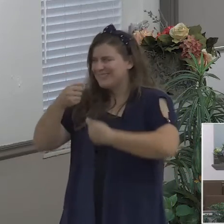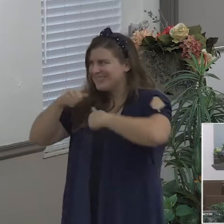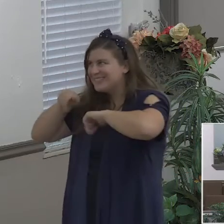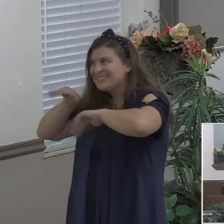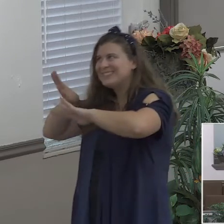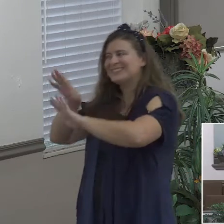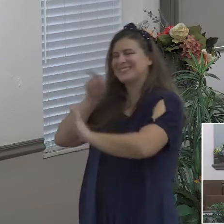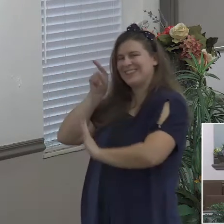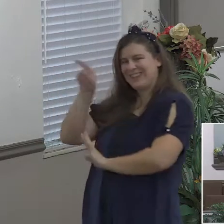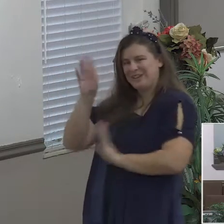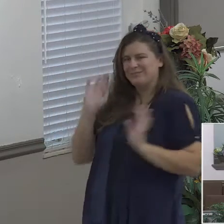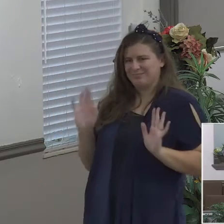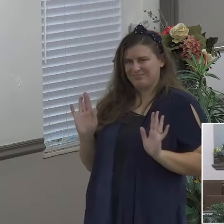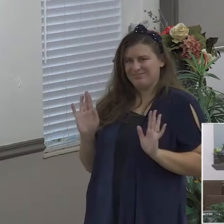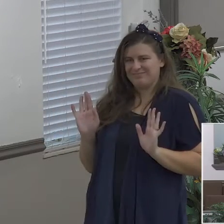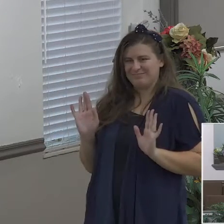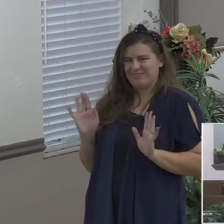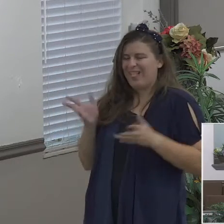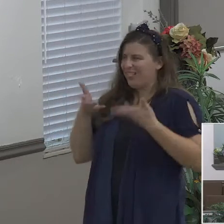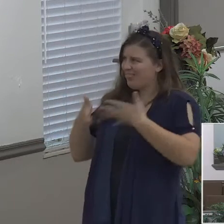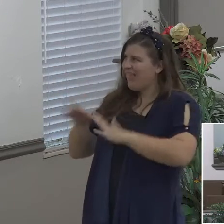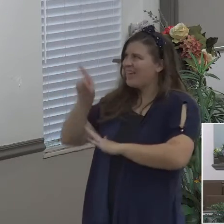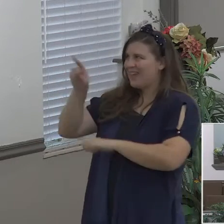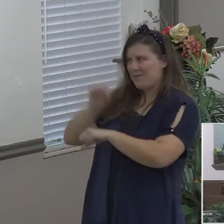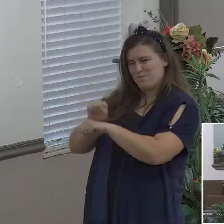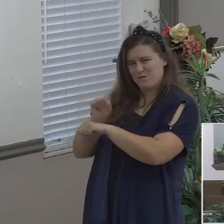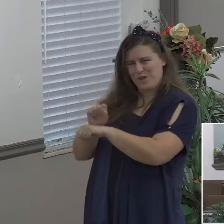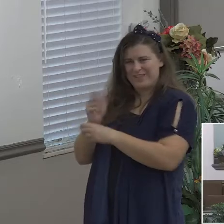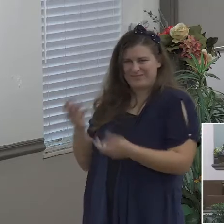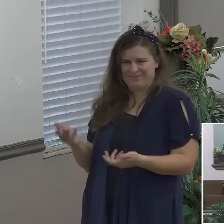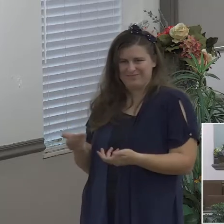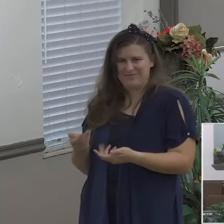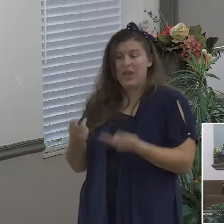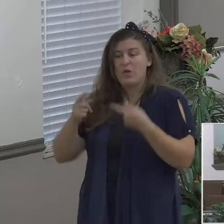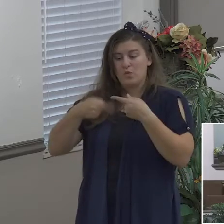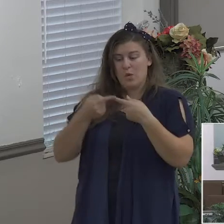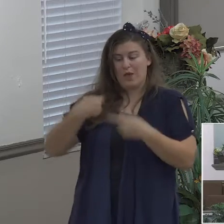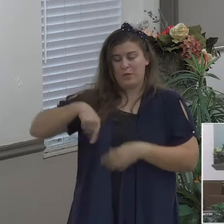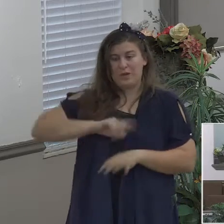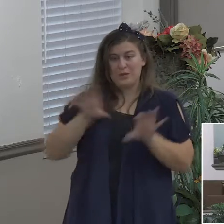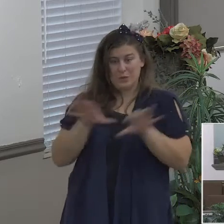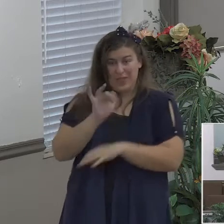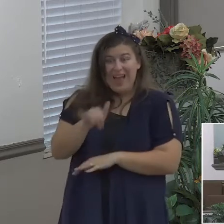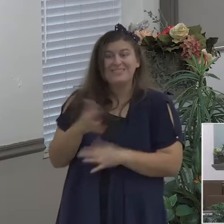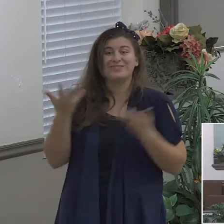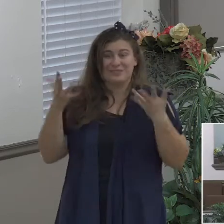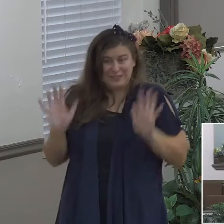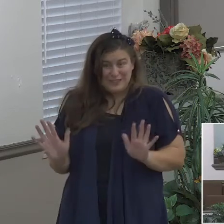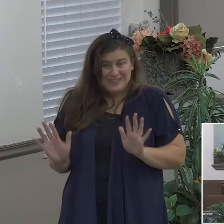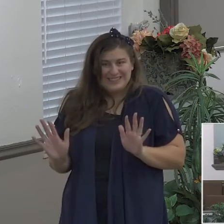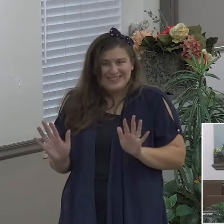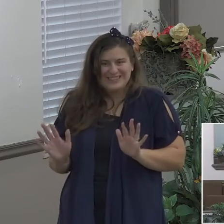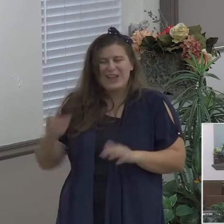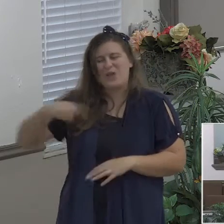and when we do this we know the peace that God can give